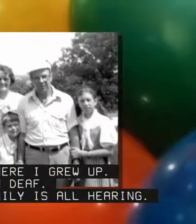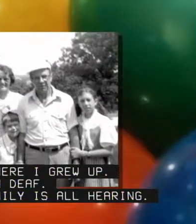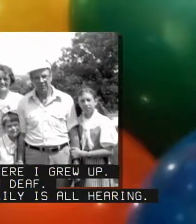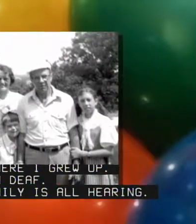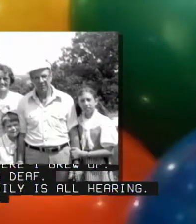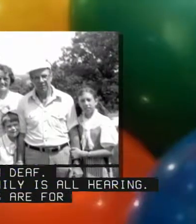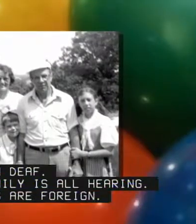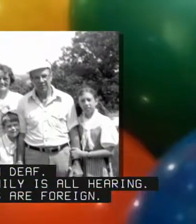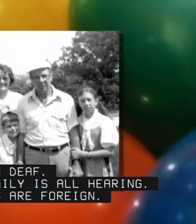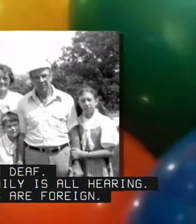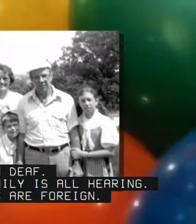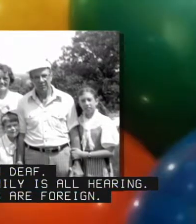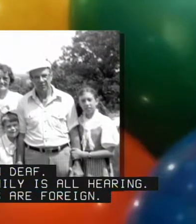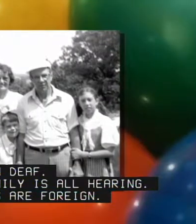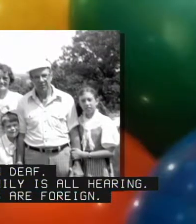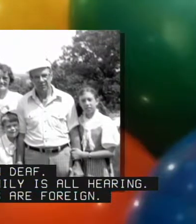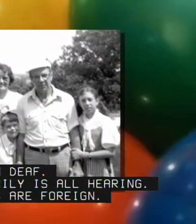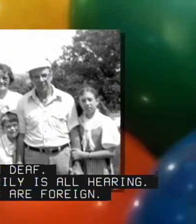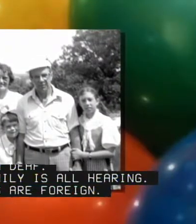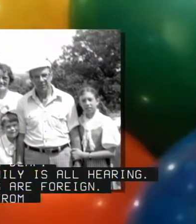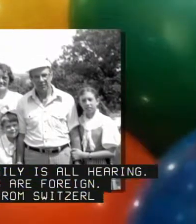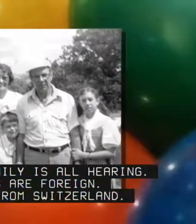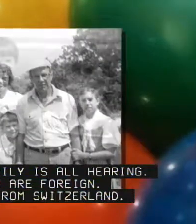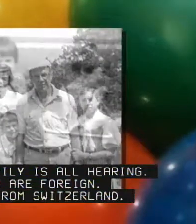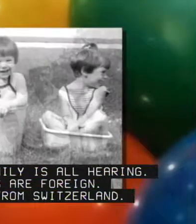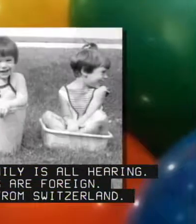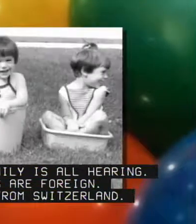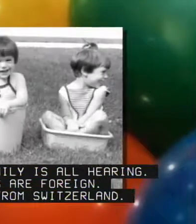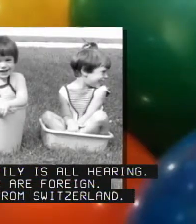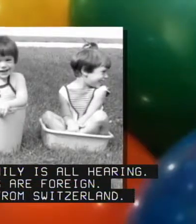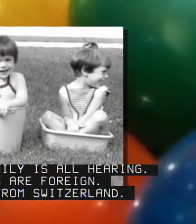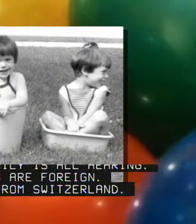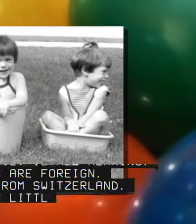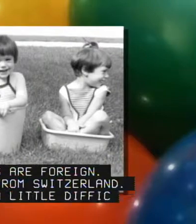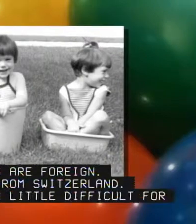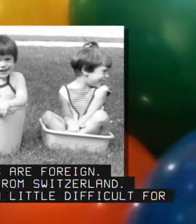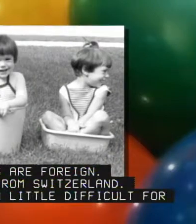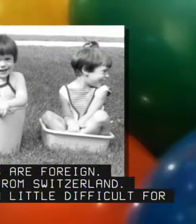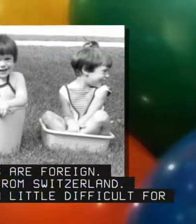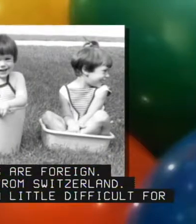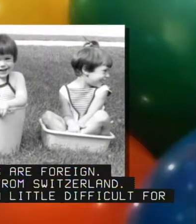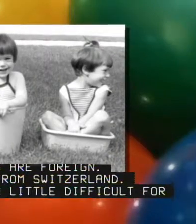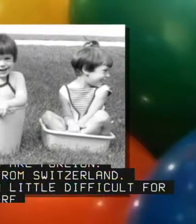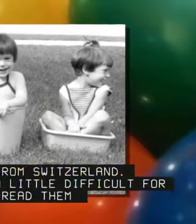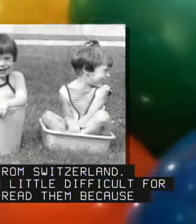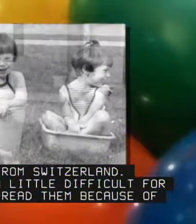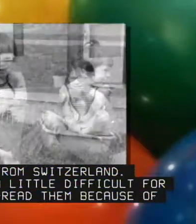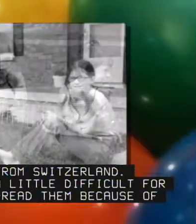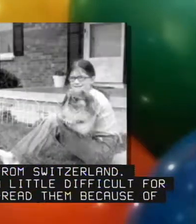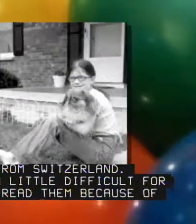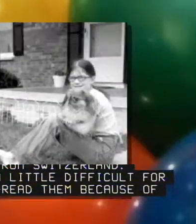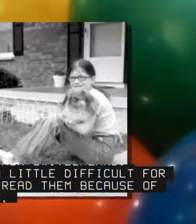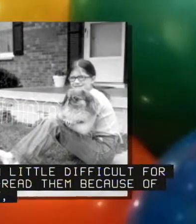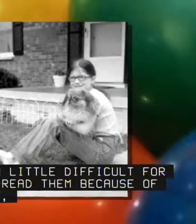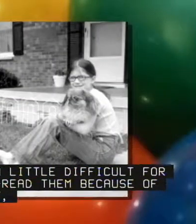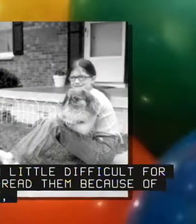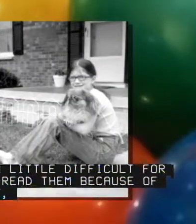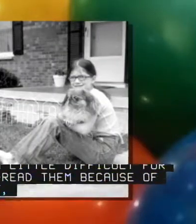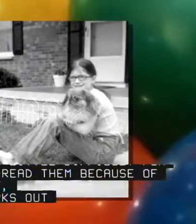My parents are foreign. They're from Switzerland. So it's a little difficult for me to lip read them because of the accent, but it works out